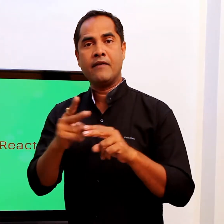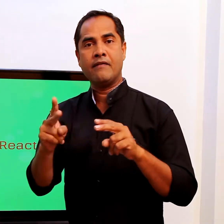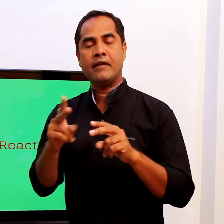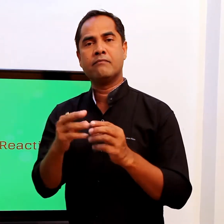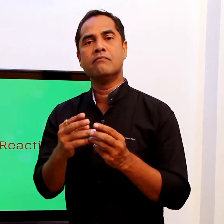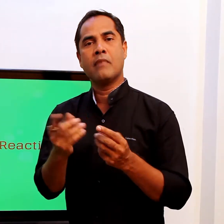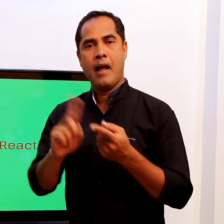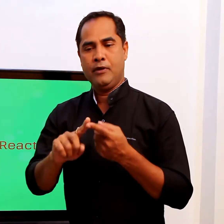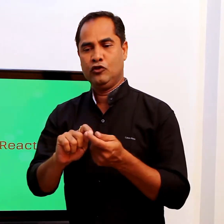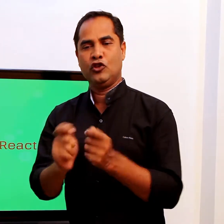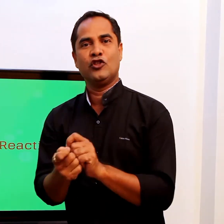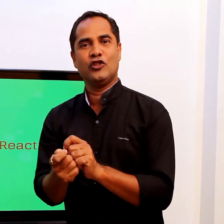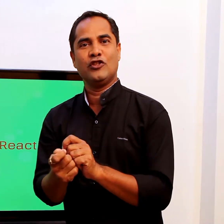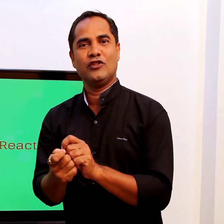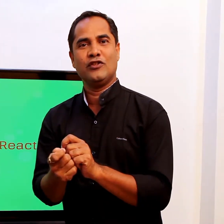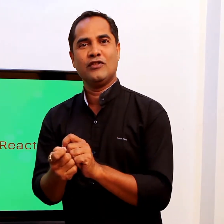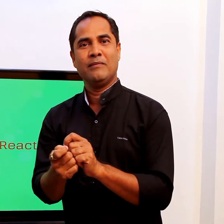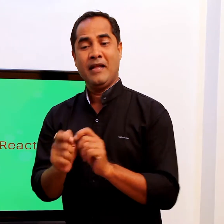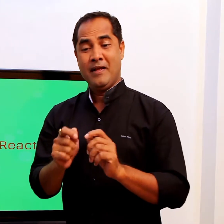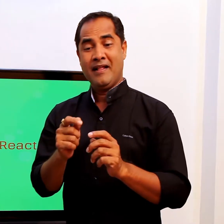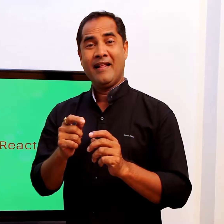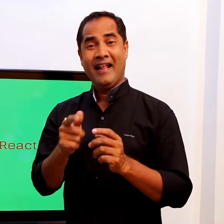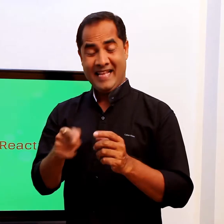All these are examples of chemical change.